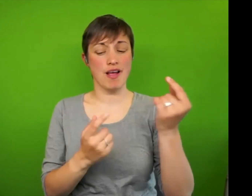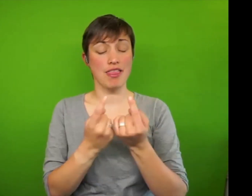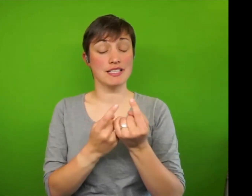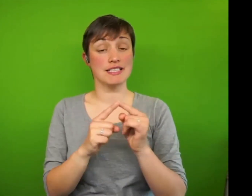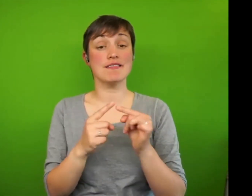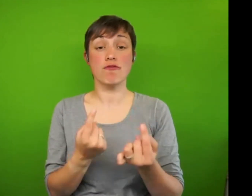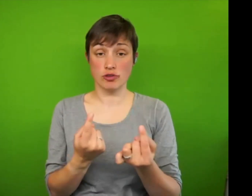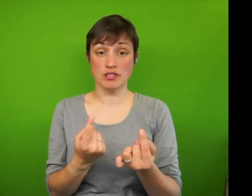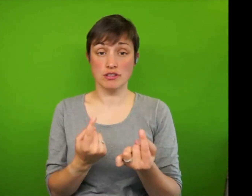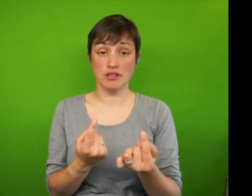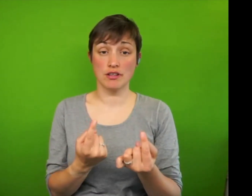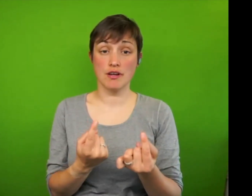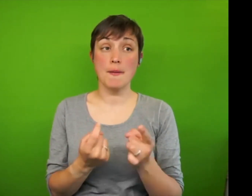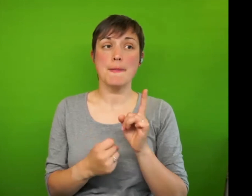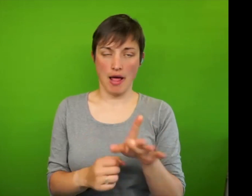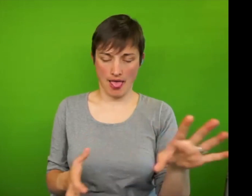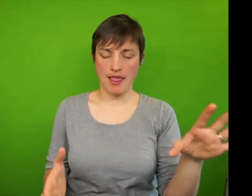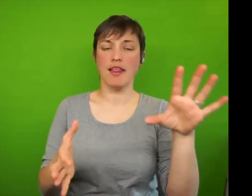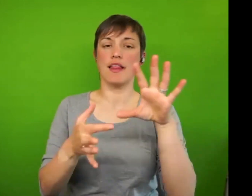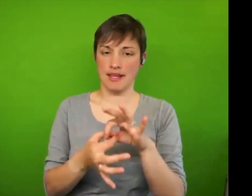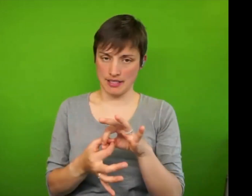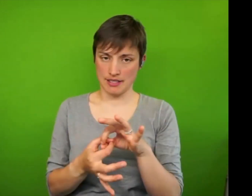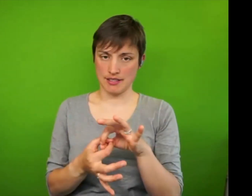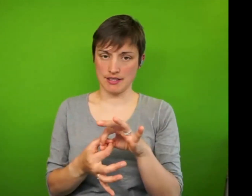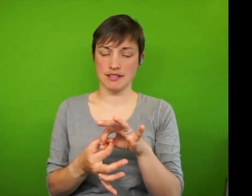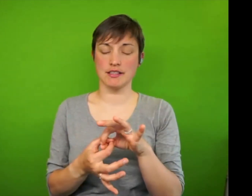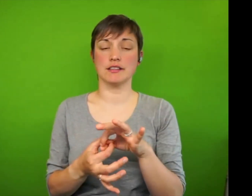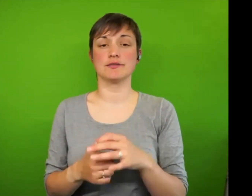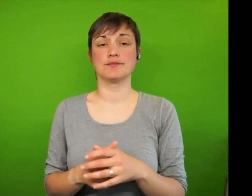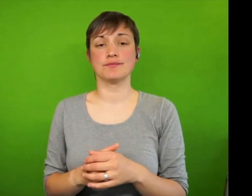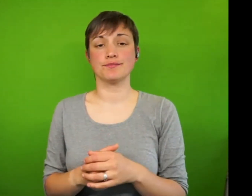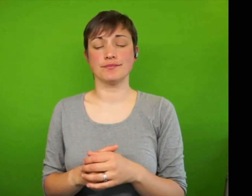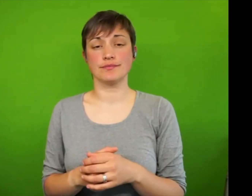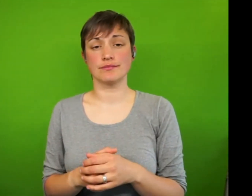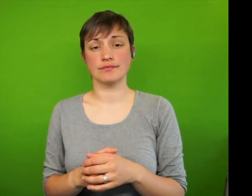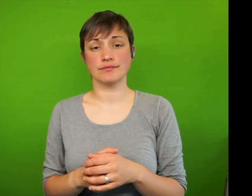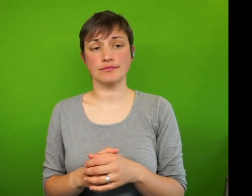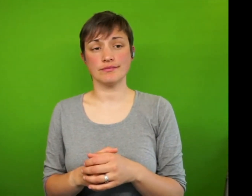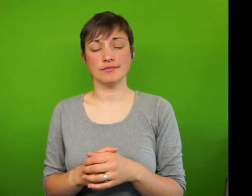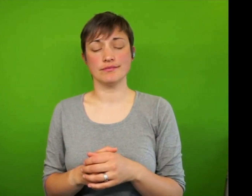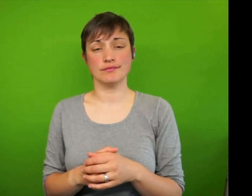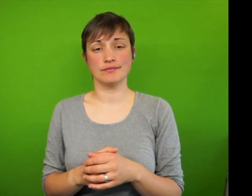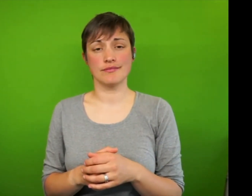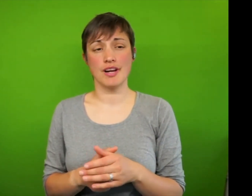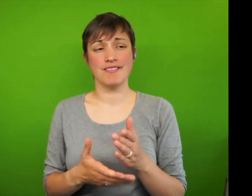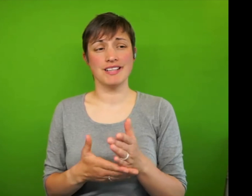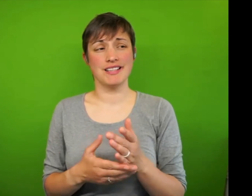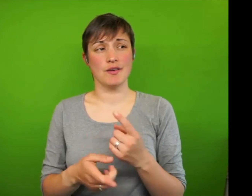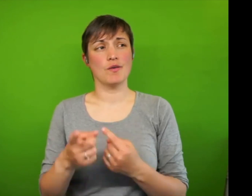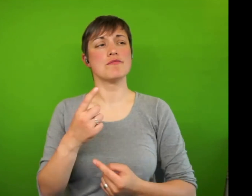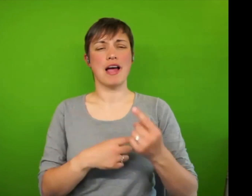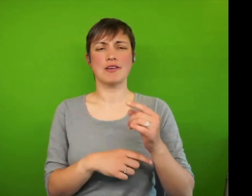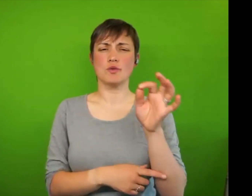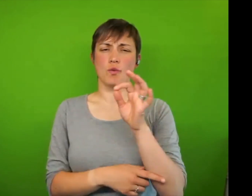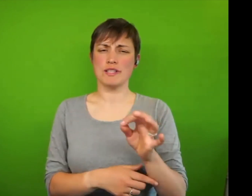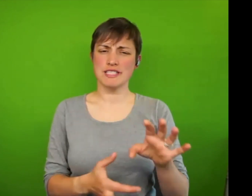inextricably linked. And ultimately, I think, and it goes back a bit to the question about the economic